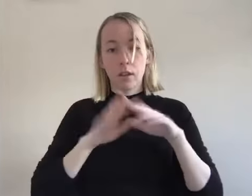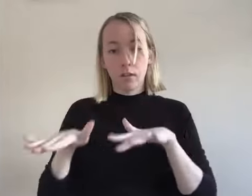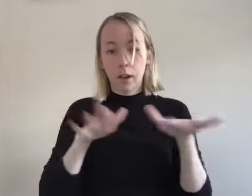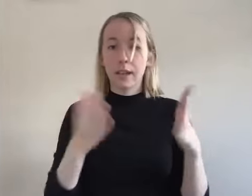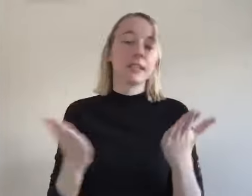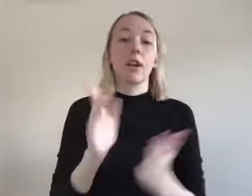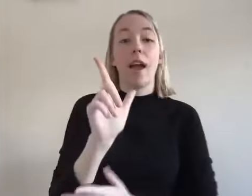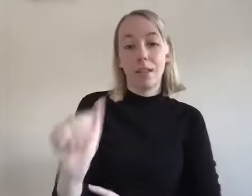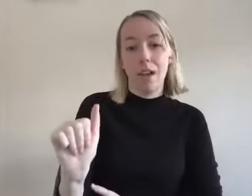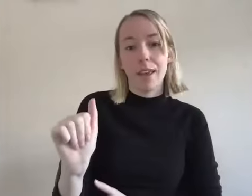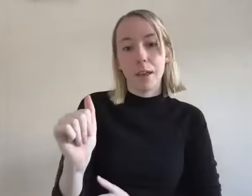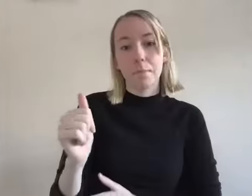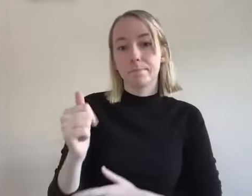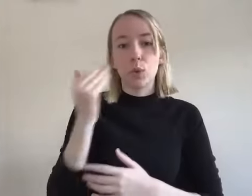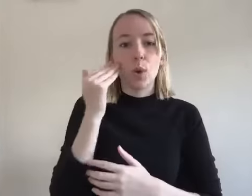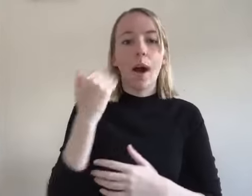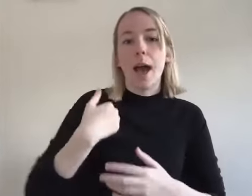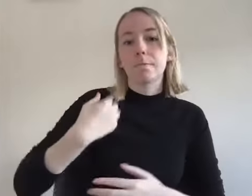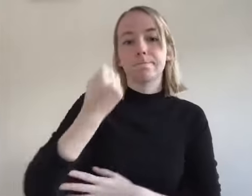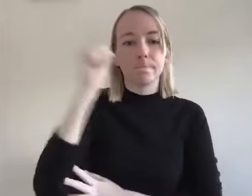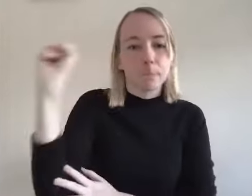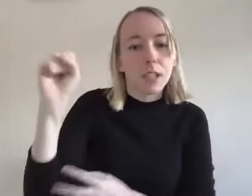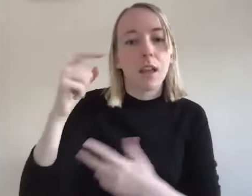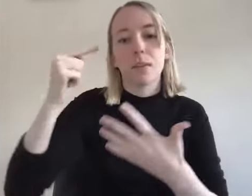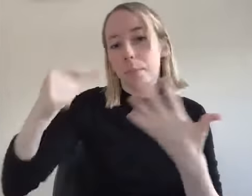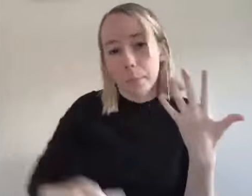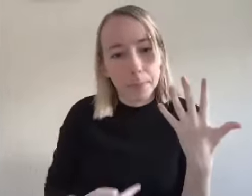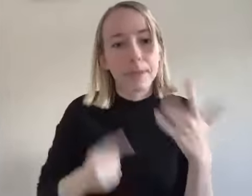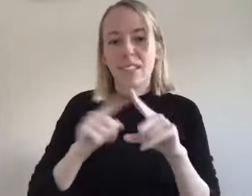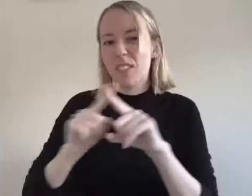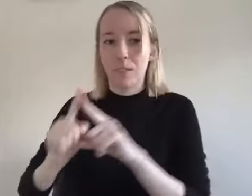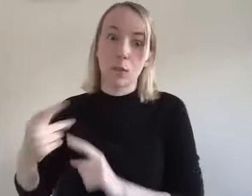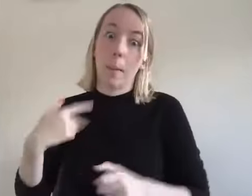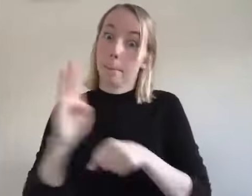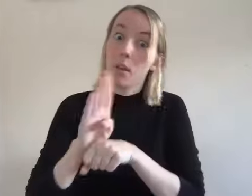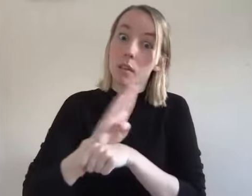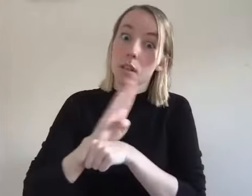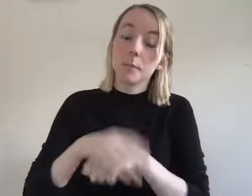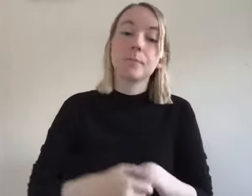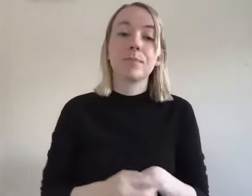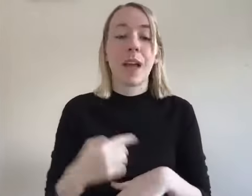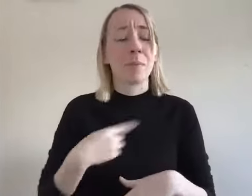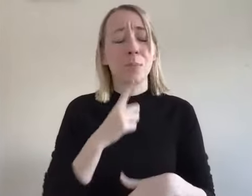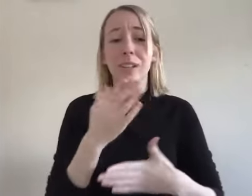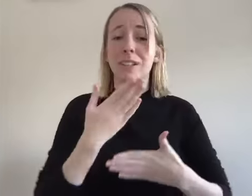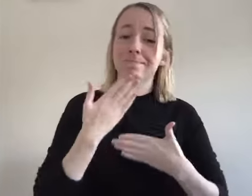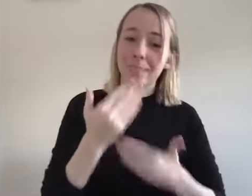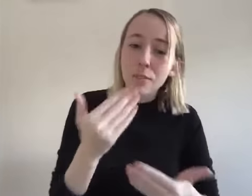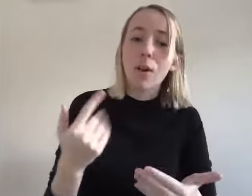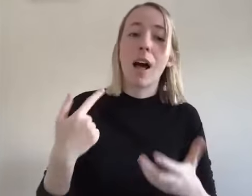it's been insane out here in la and i've been participating you know i've been trying to do stuff so um i'm really grateful um you know i'm still looking